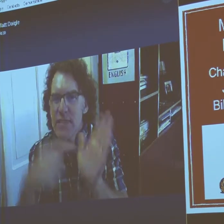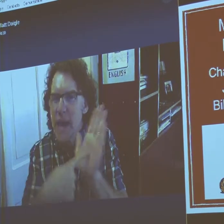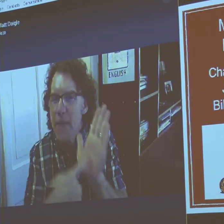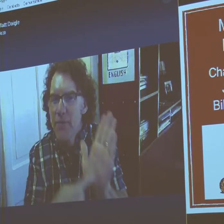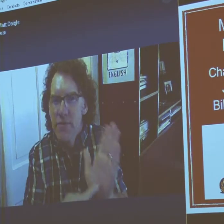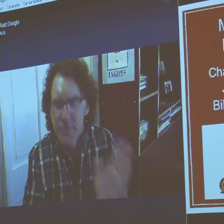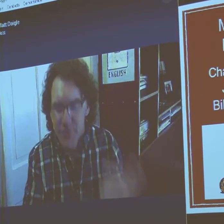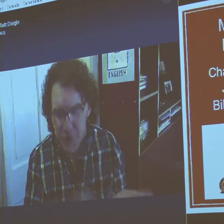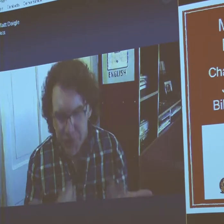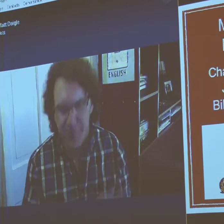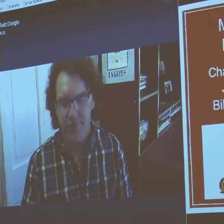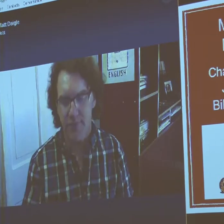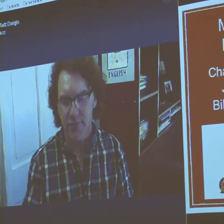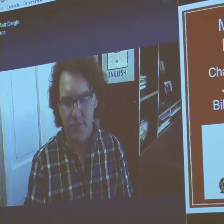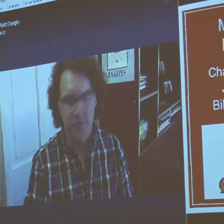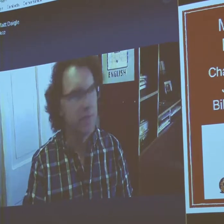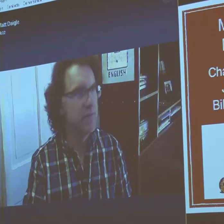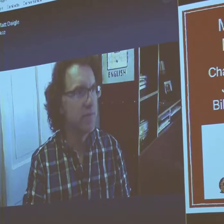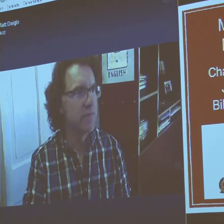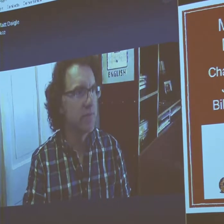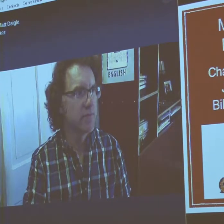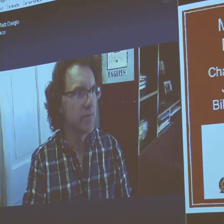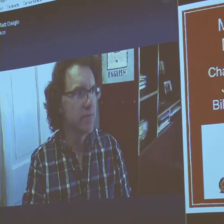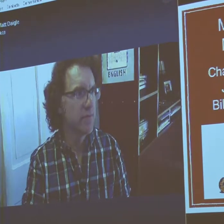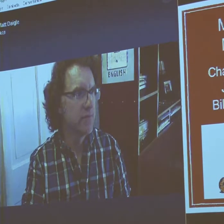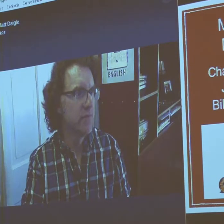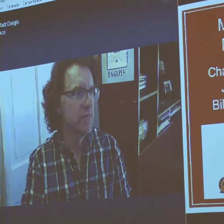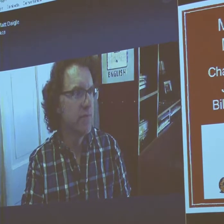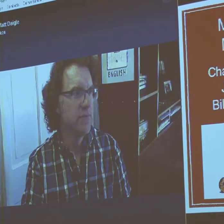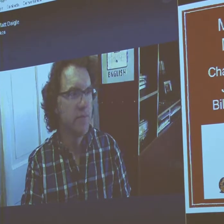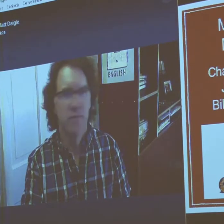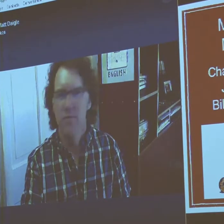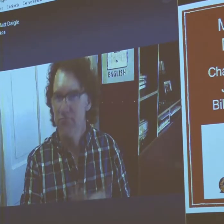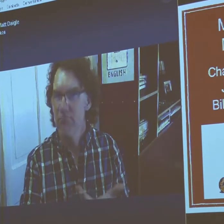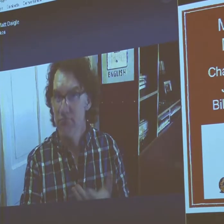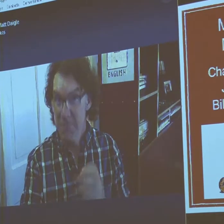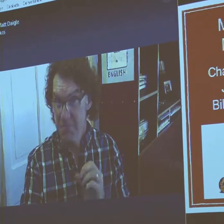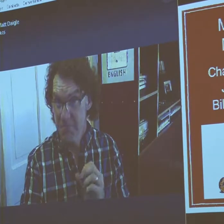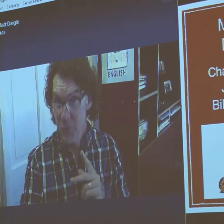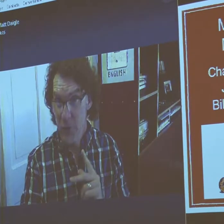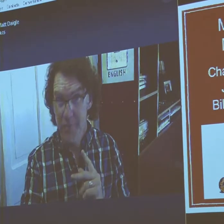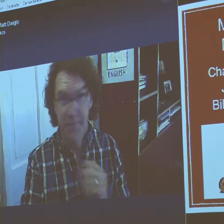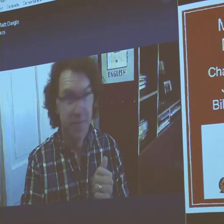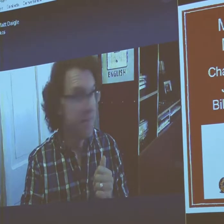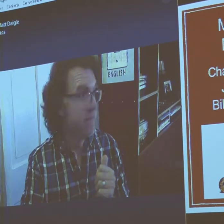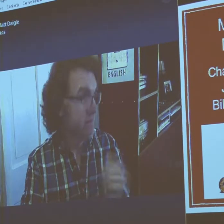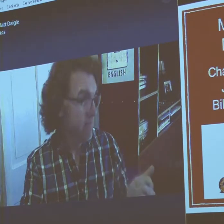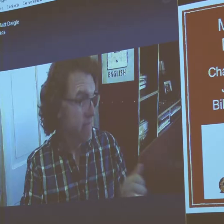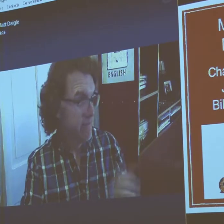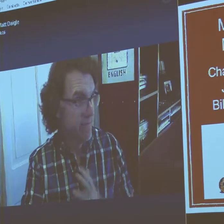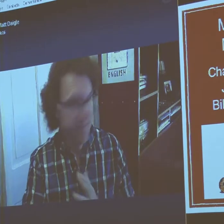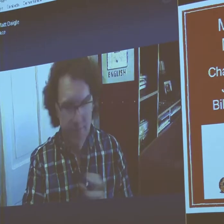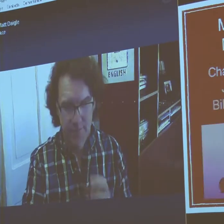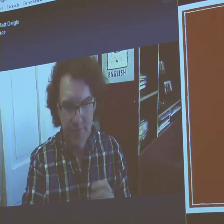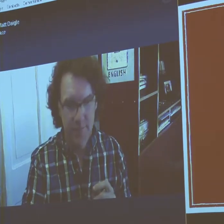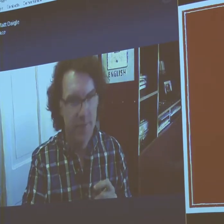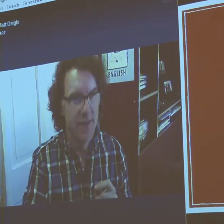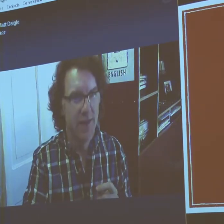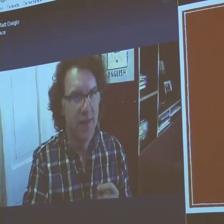So I just had to learn on my own. I was self-taught so to speak. Okay. We can go to the next slide.